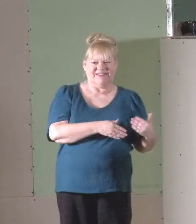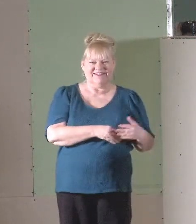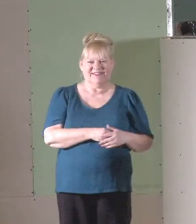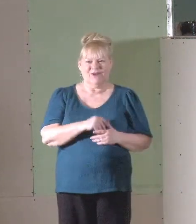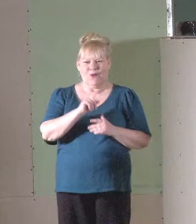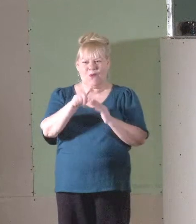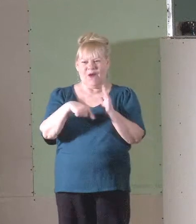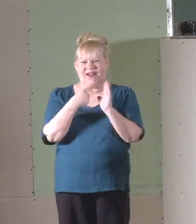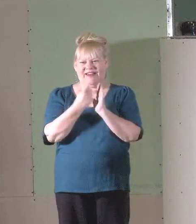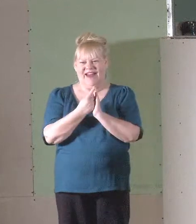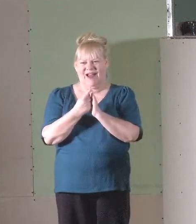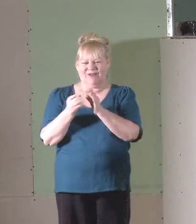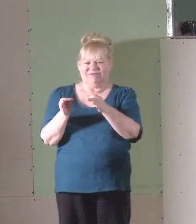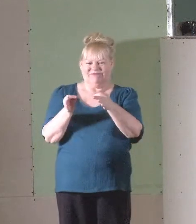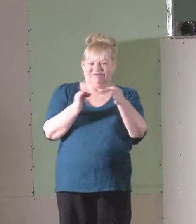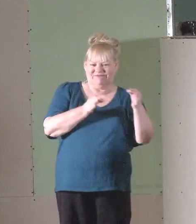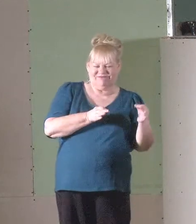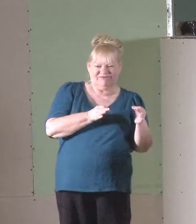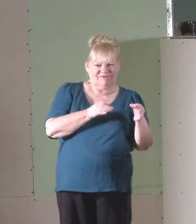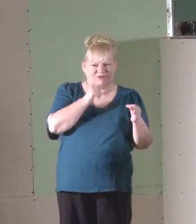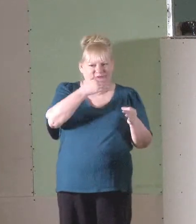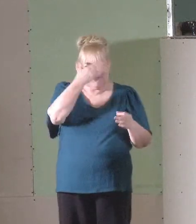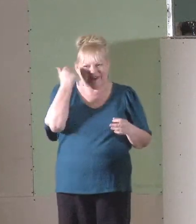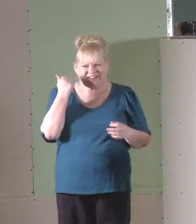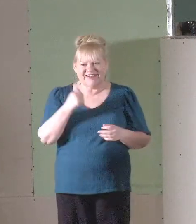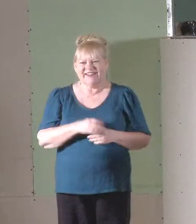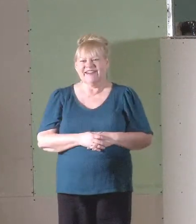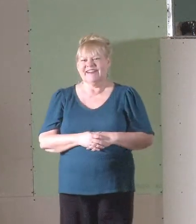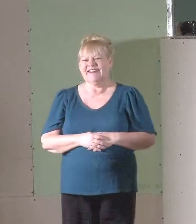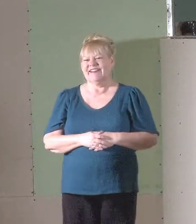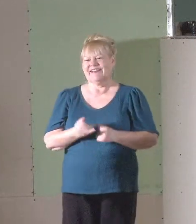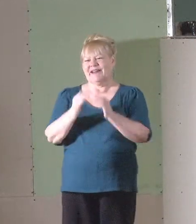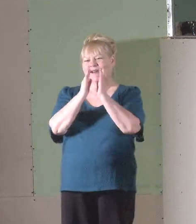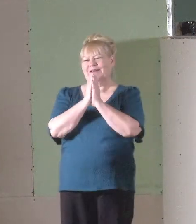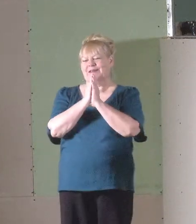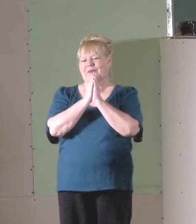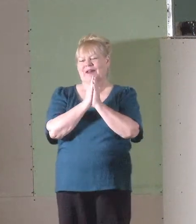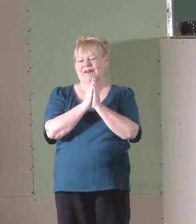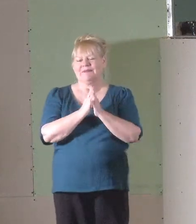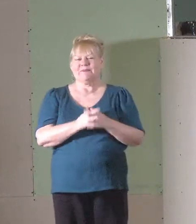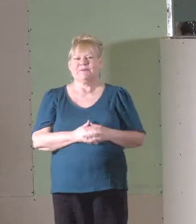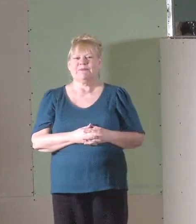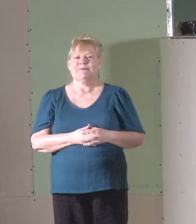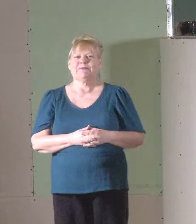one hour, so don't forget that. Let's go to our Father in prayer.